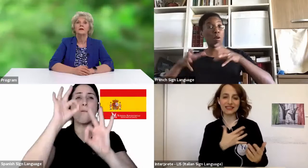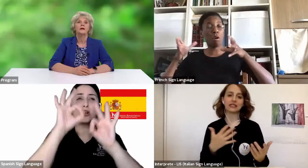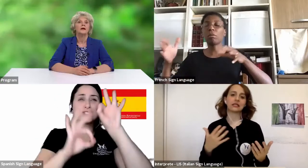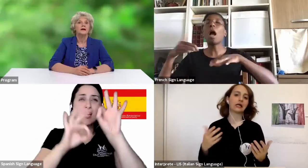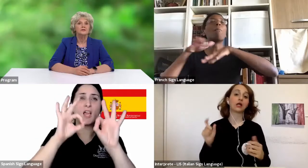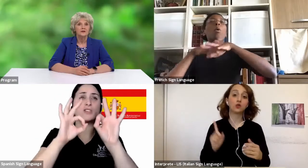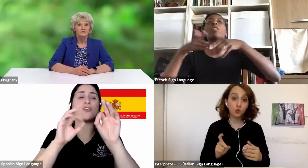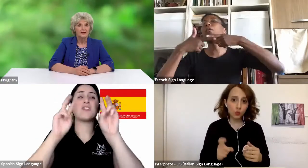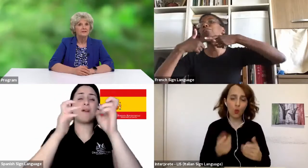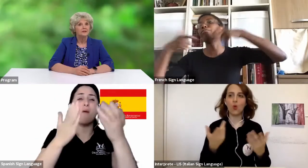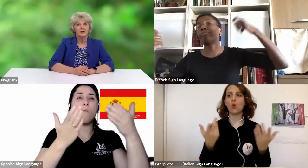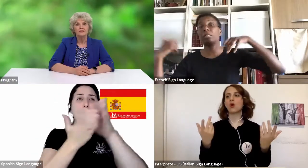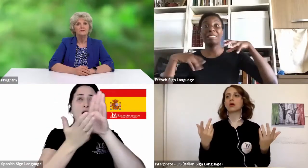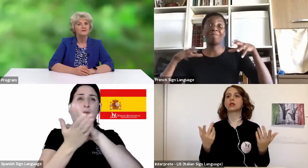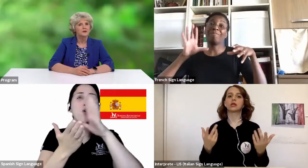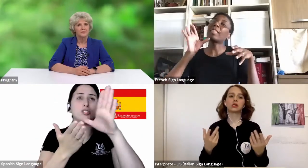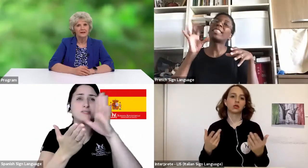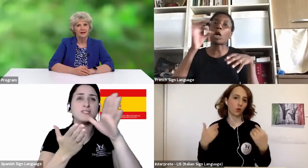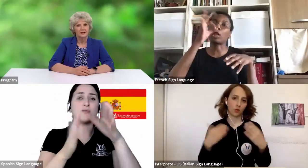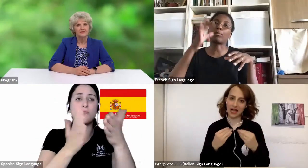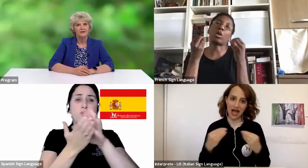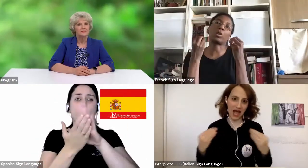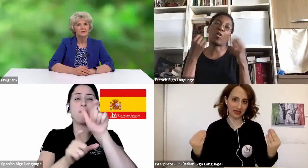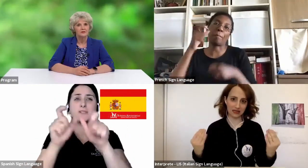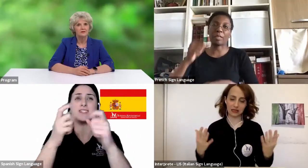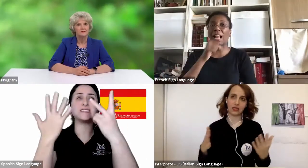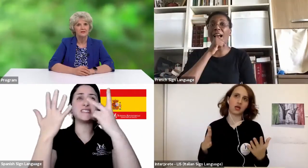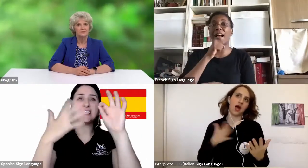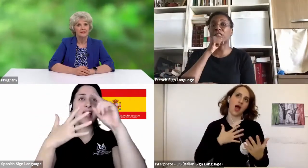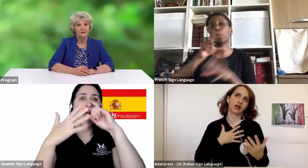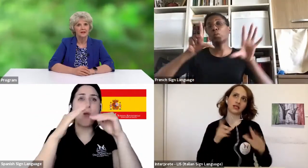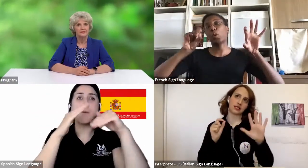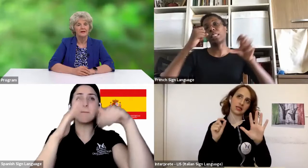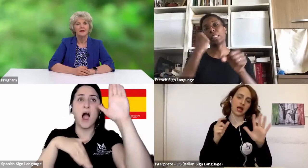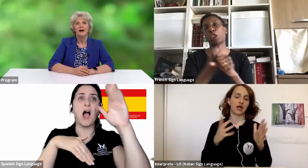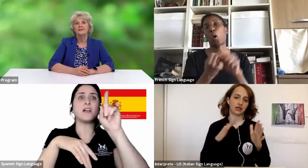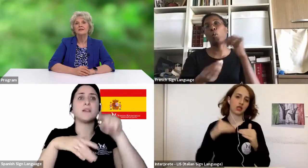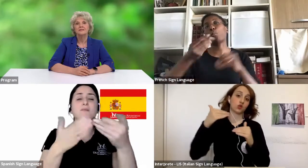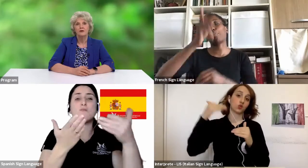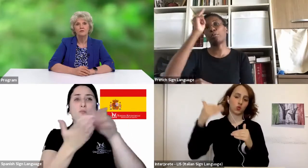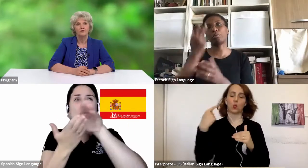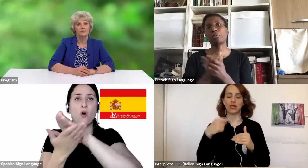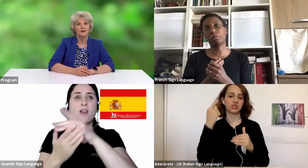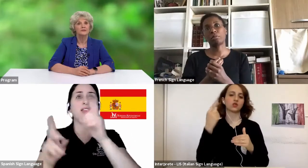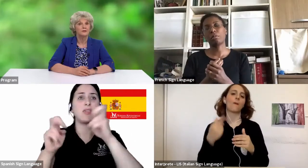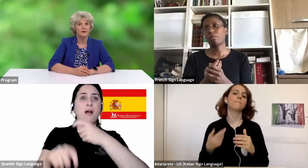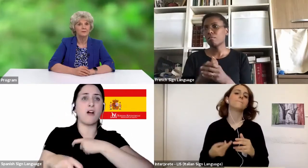and older. As we face the loss of so many lives as a result of this pandemic, I think it's